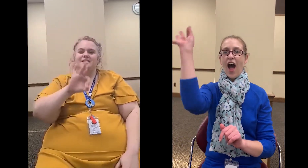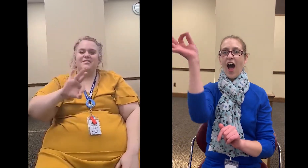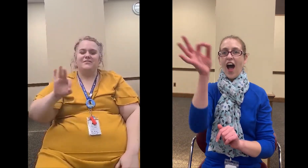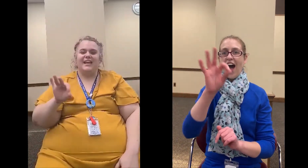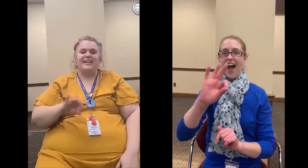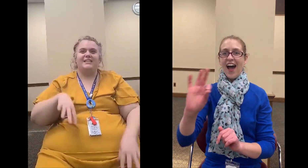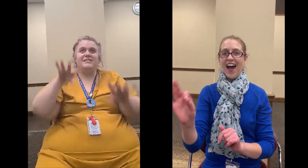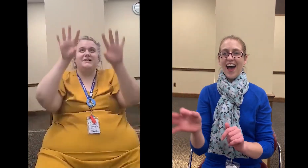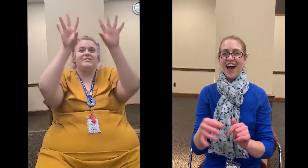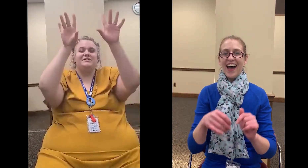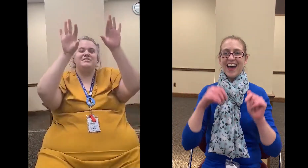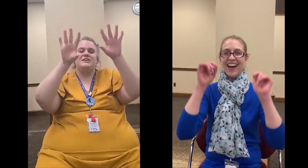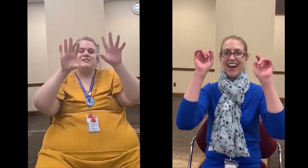snowflake so you do snow